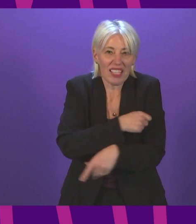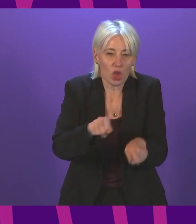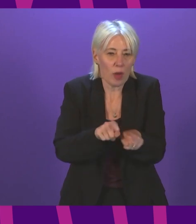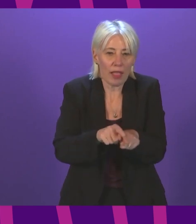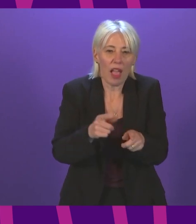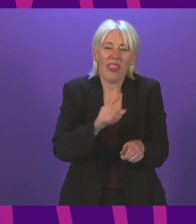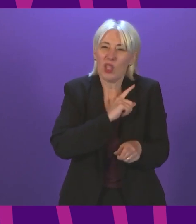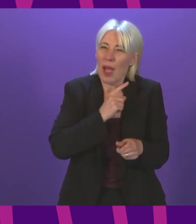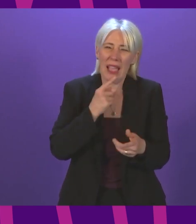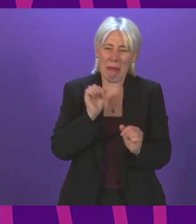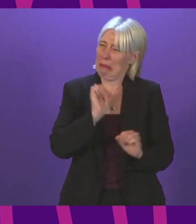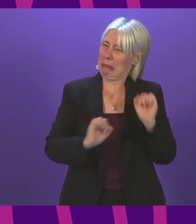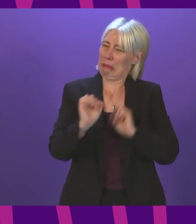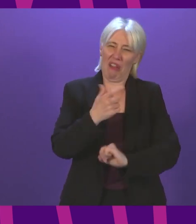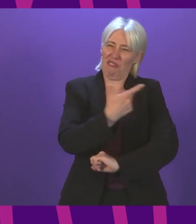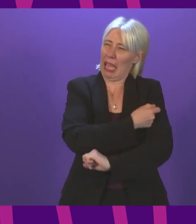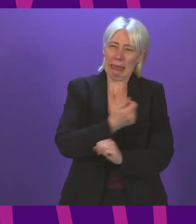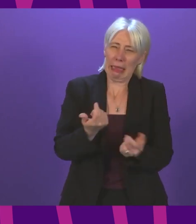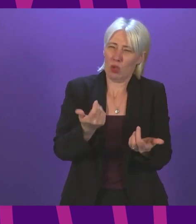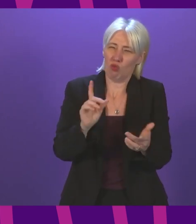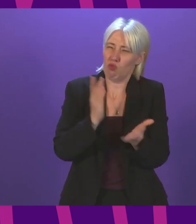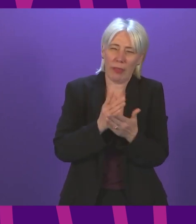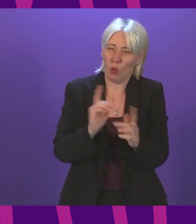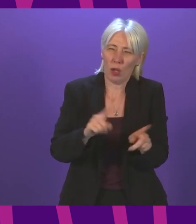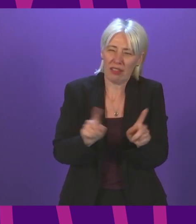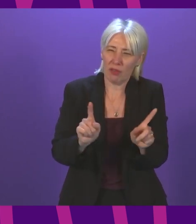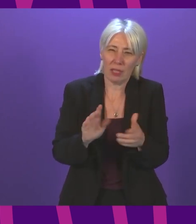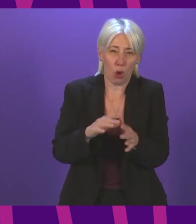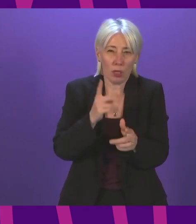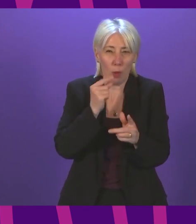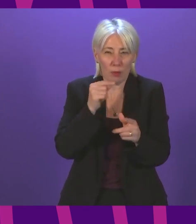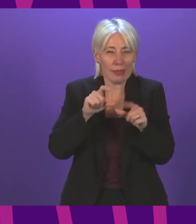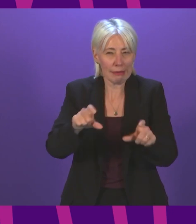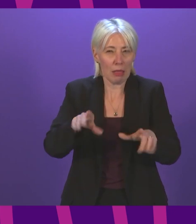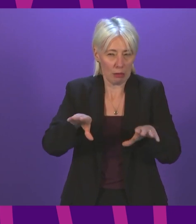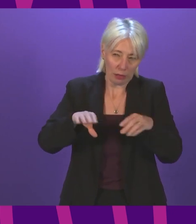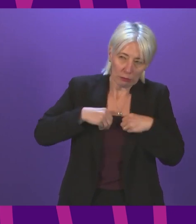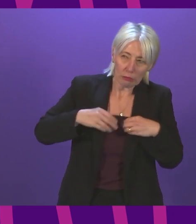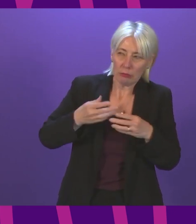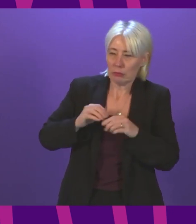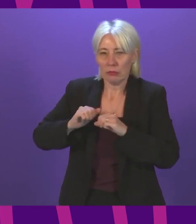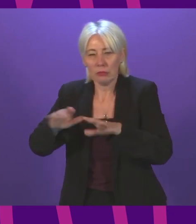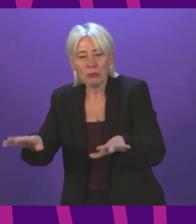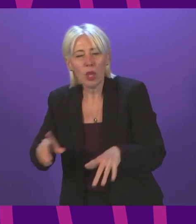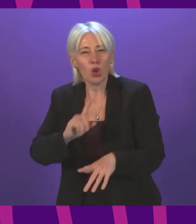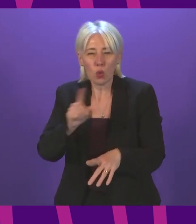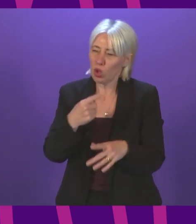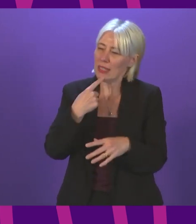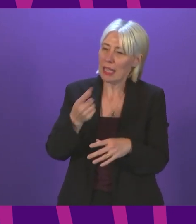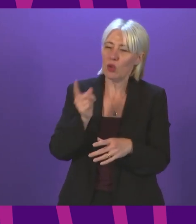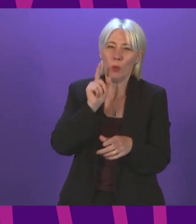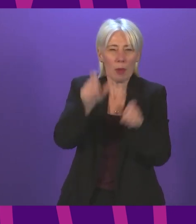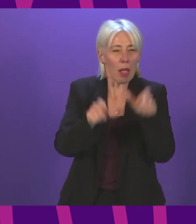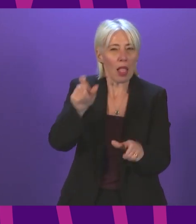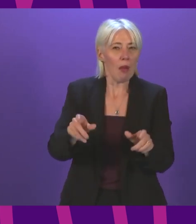hesitancy. Can the First Minister offer any further assurances to those who may not yet have taken up the offer of a vaccination that it not only protects